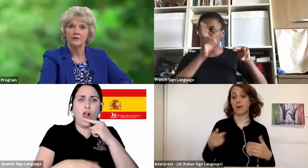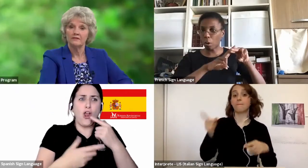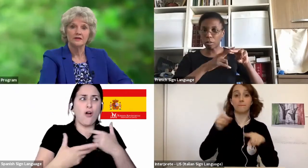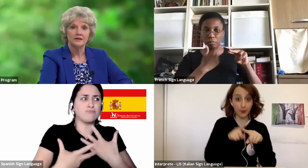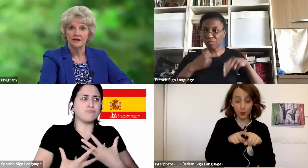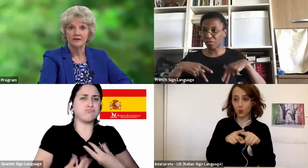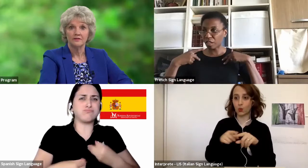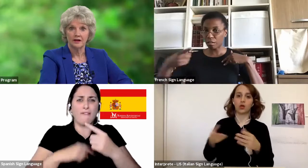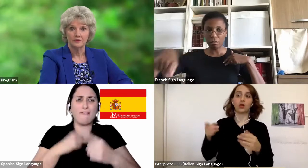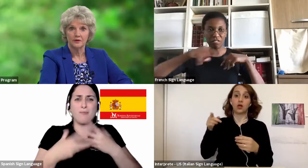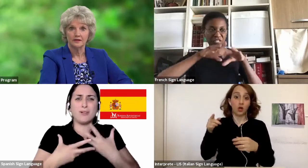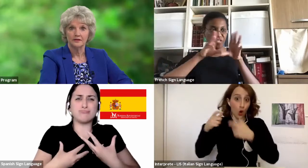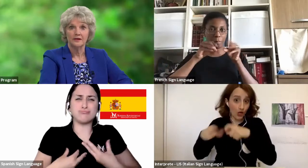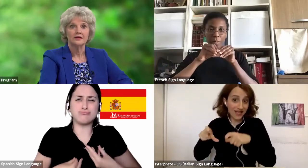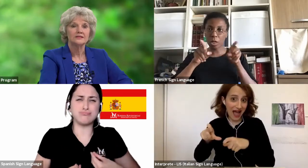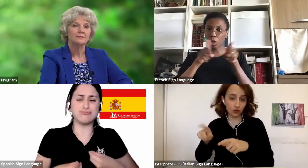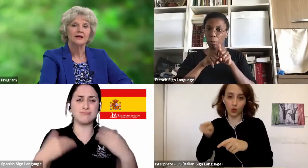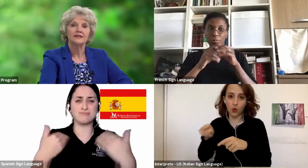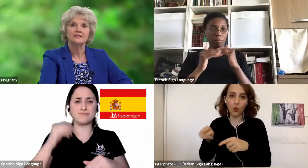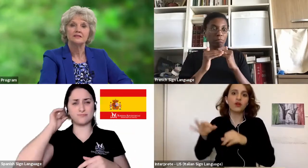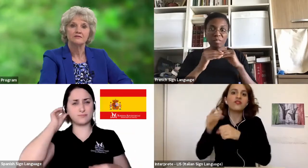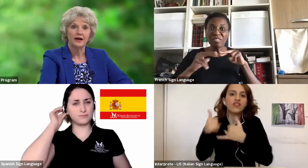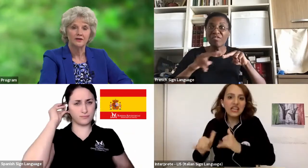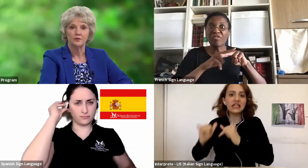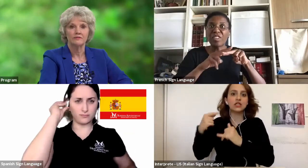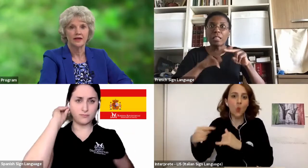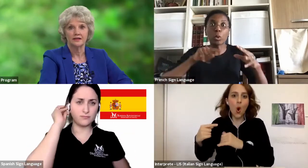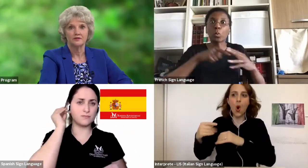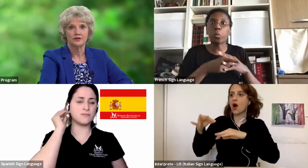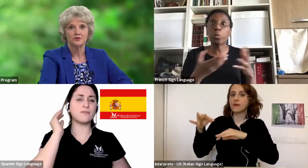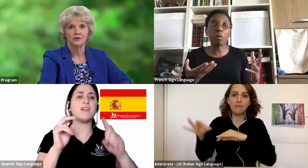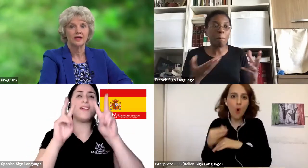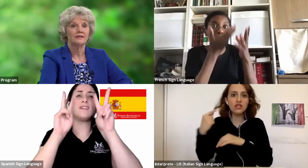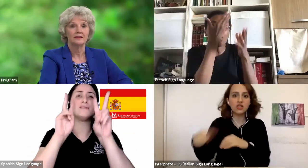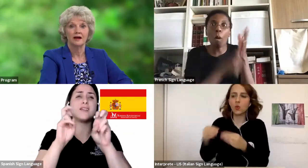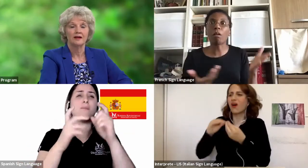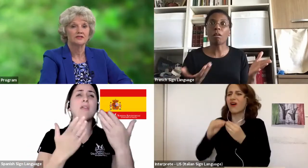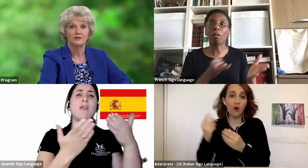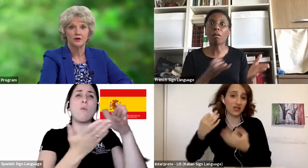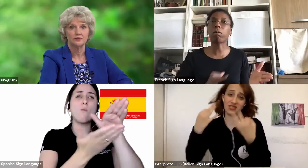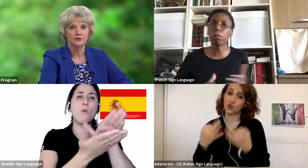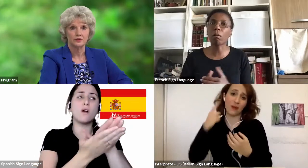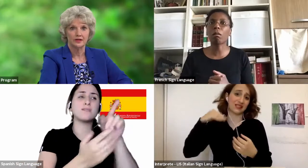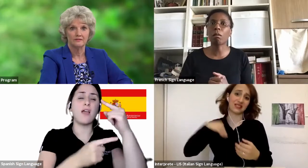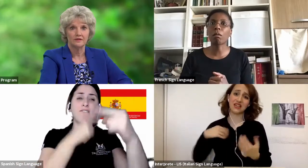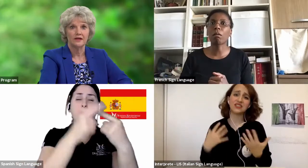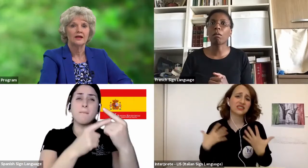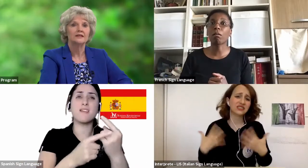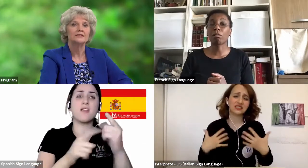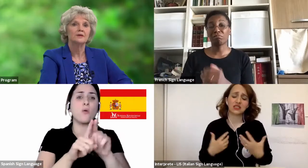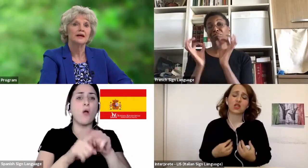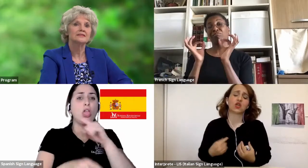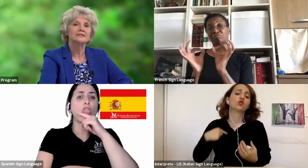Grieving the death of a loved one symbolizes the value of that individual in the lives of those who grieve.